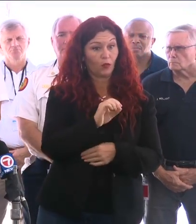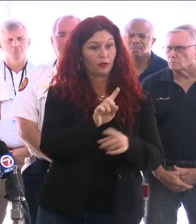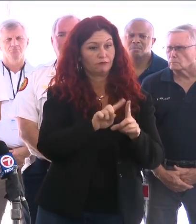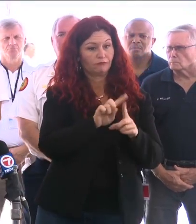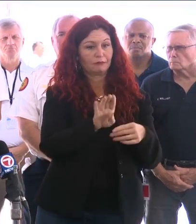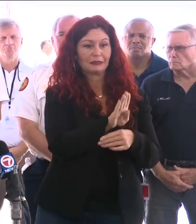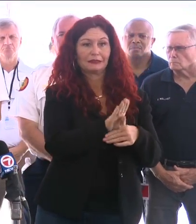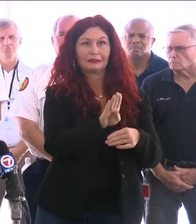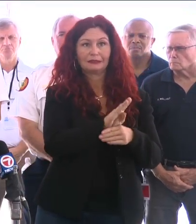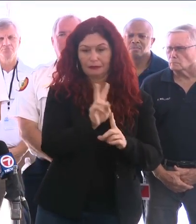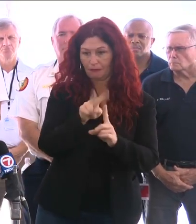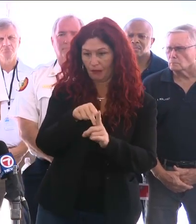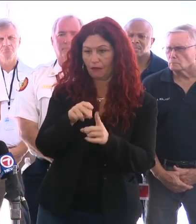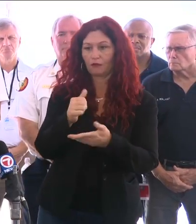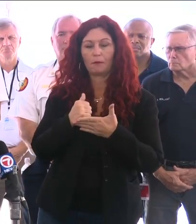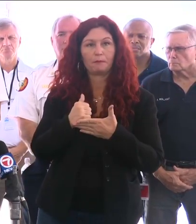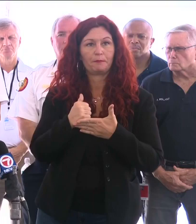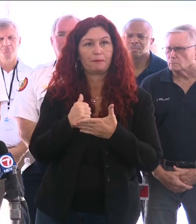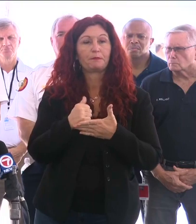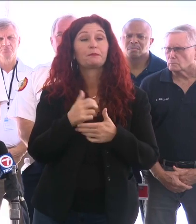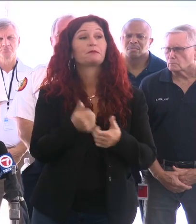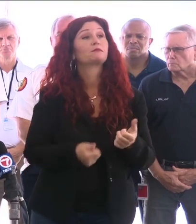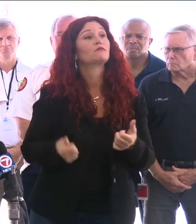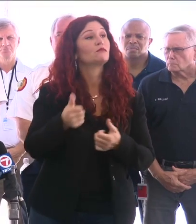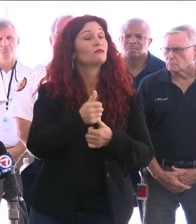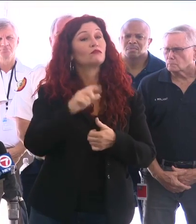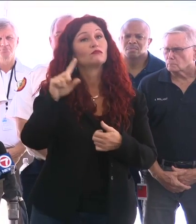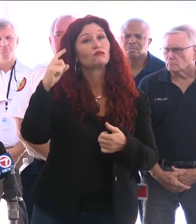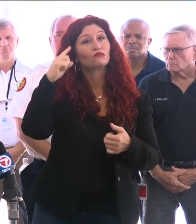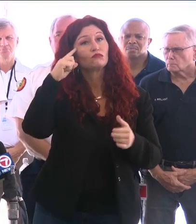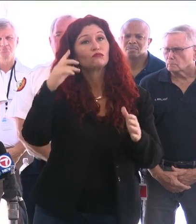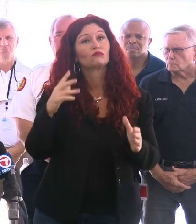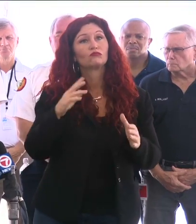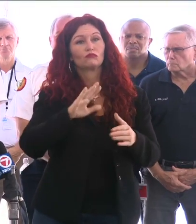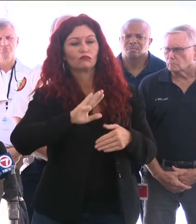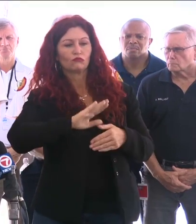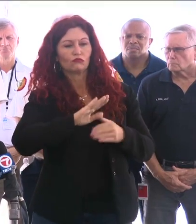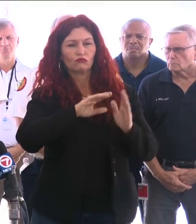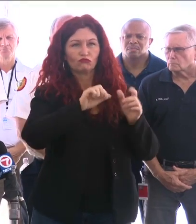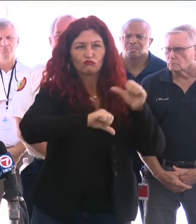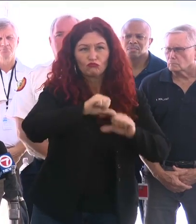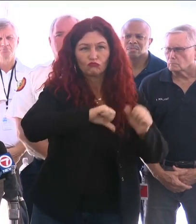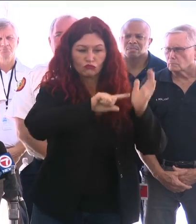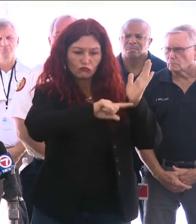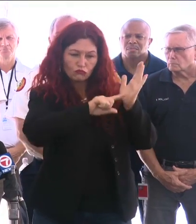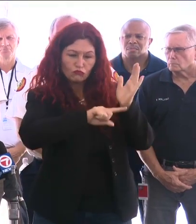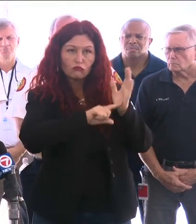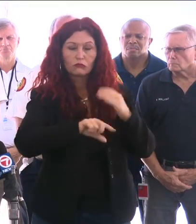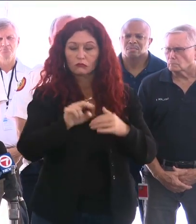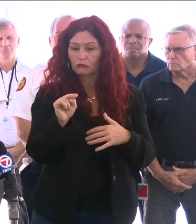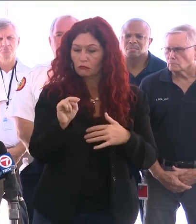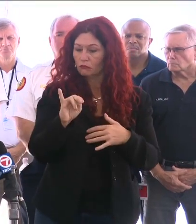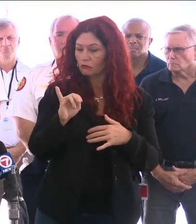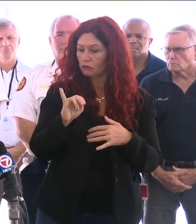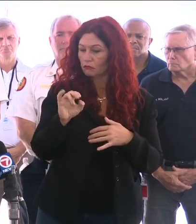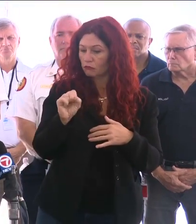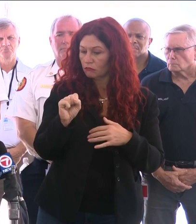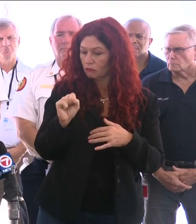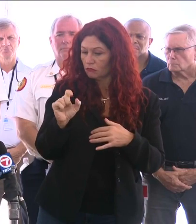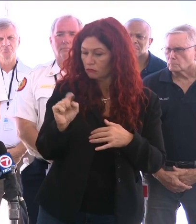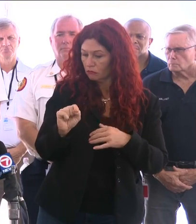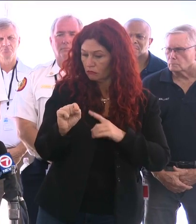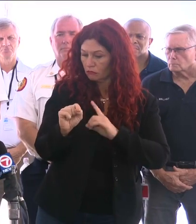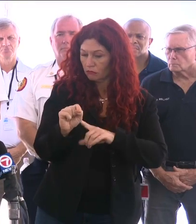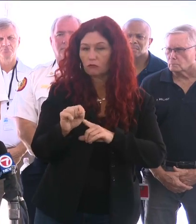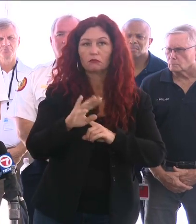Institute of Standards and Technology, NIST, has made very significant progress in tagging and transporting pieces